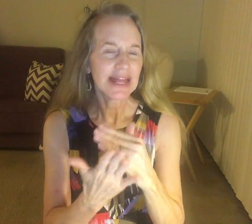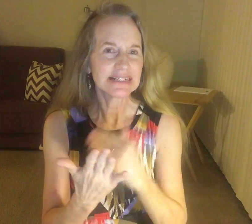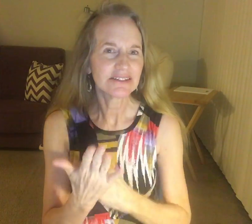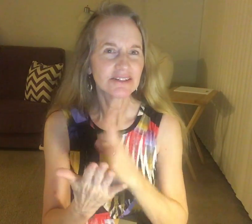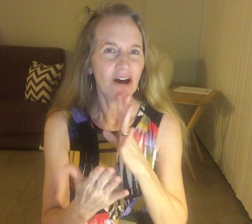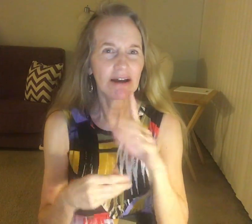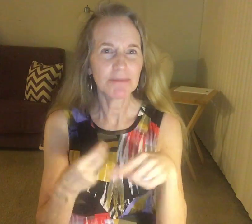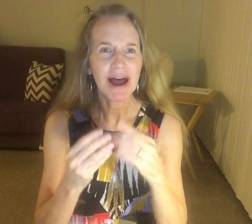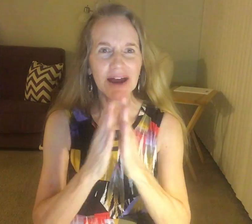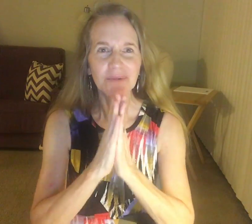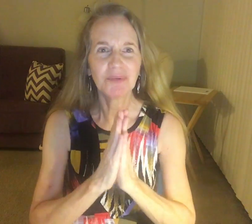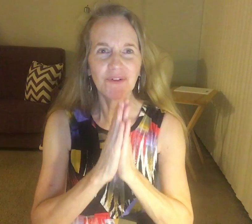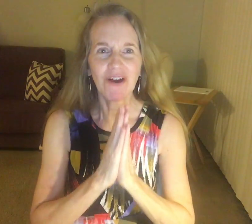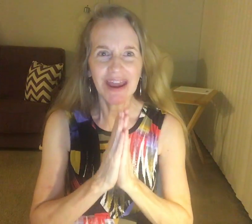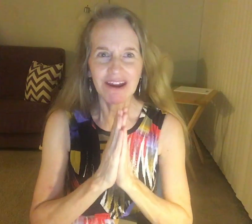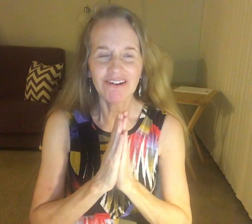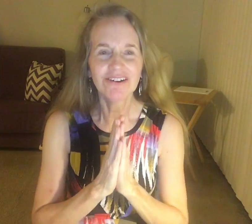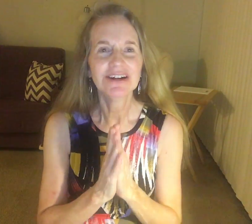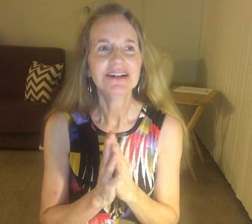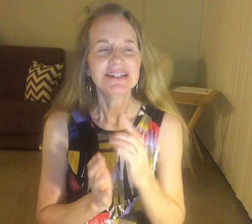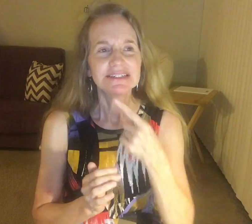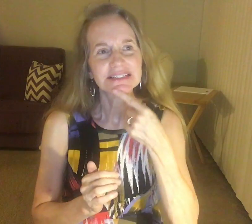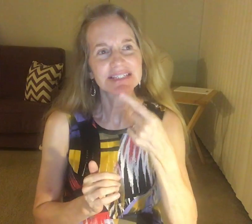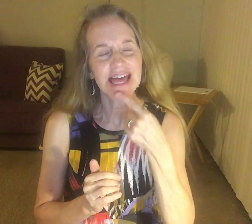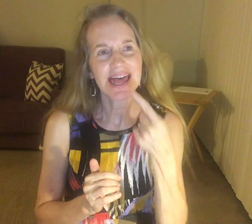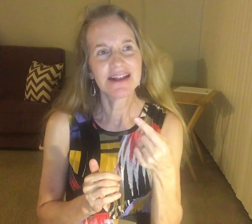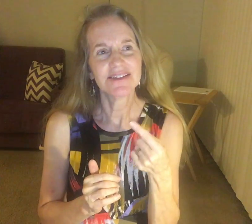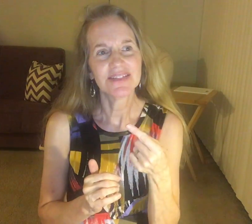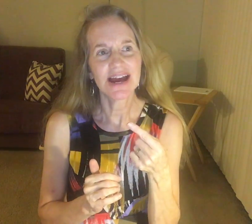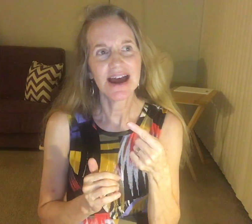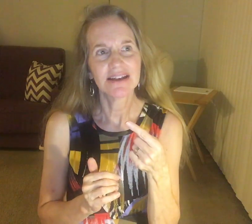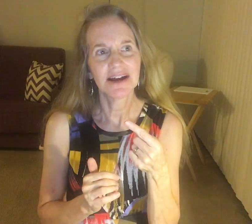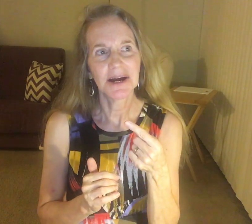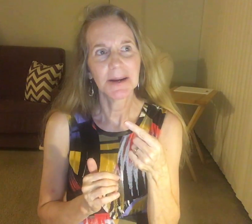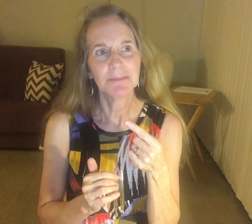mentioned, talk about her playing, or said that, um,